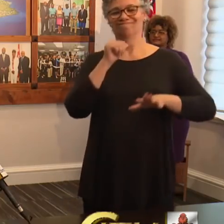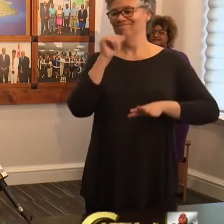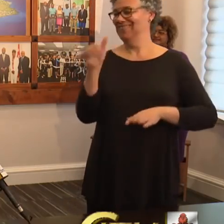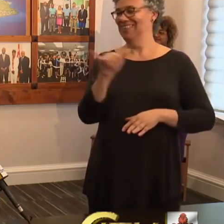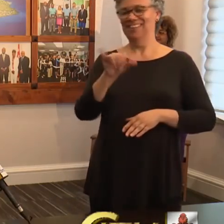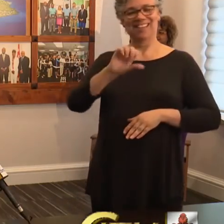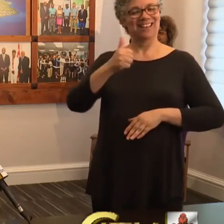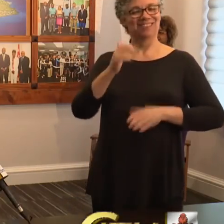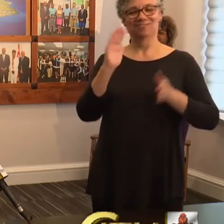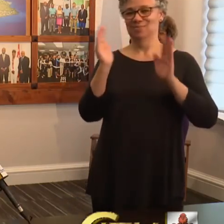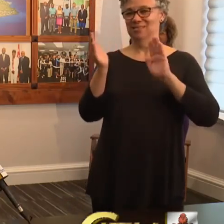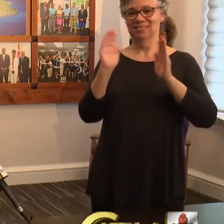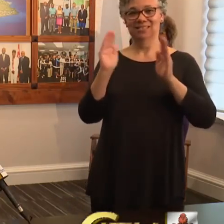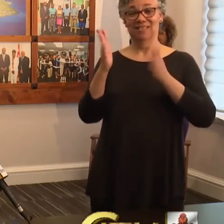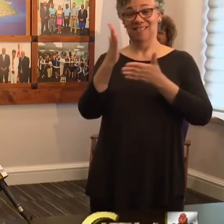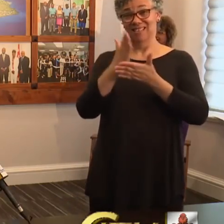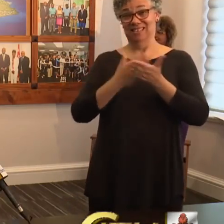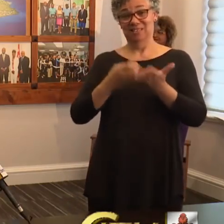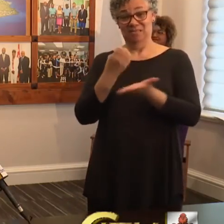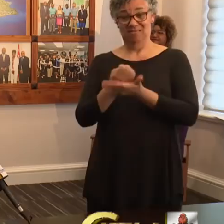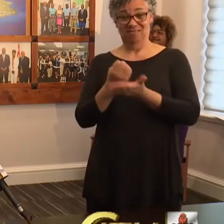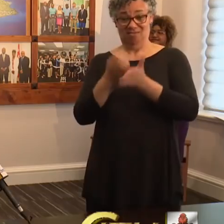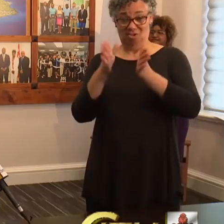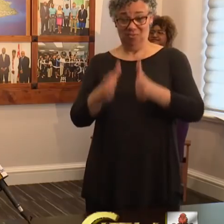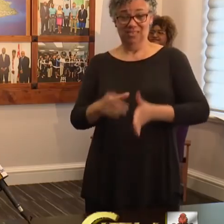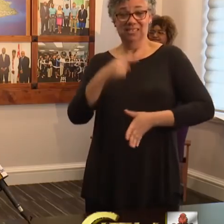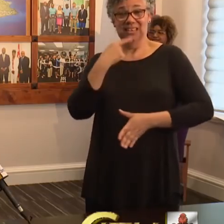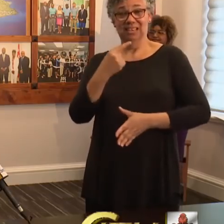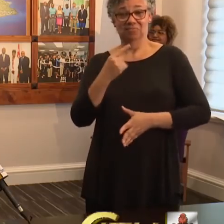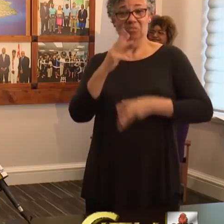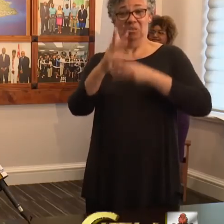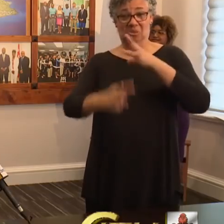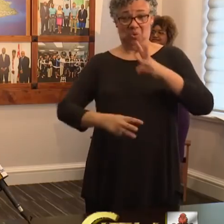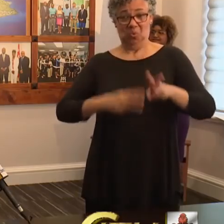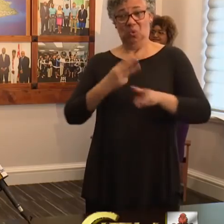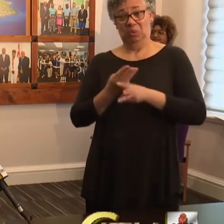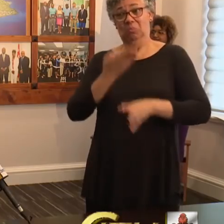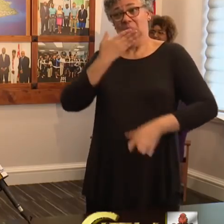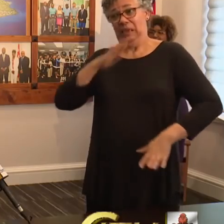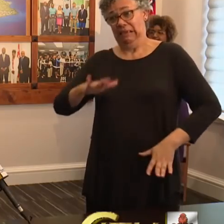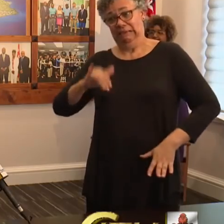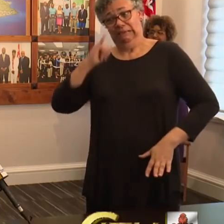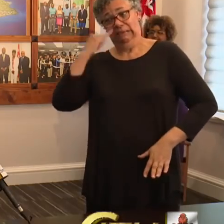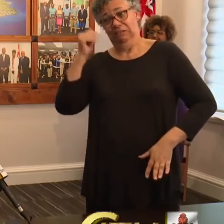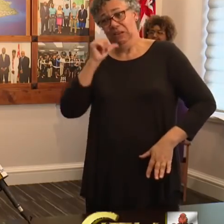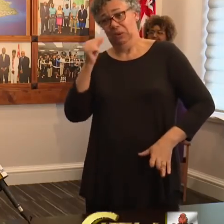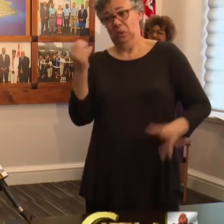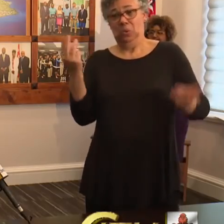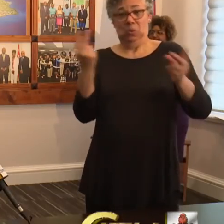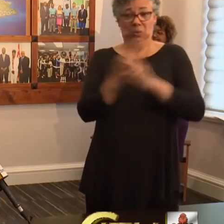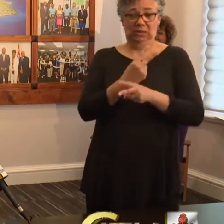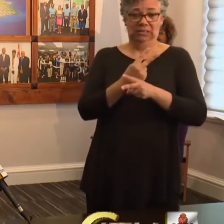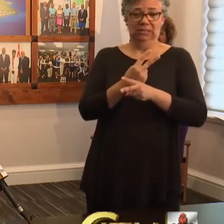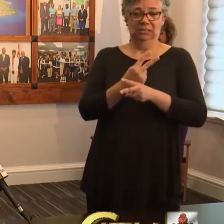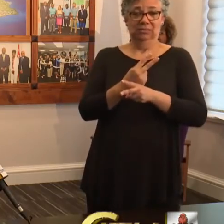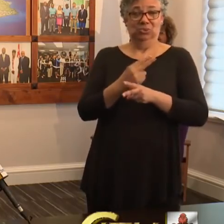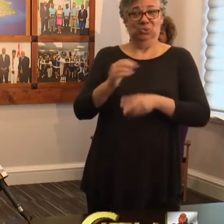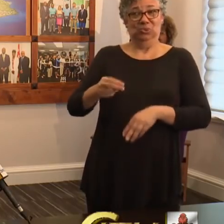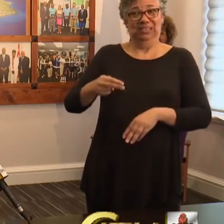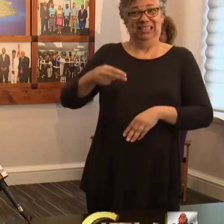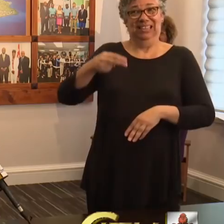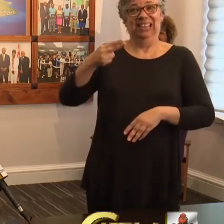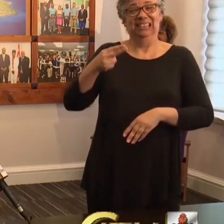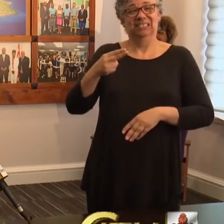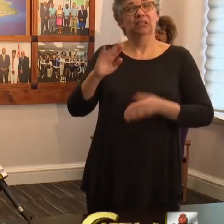Some economists are warning that the global economy will be as bad if not worse than experienced during the height of the Great